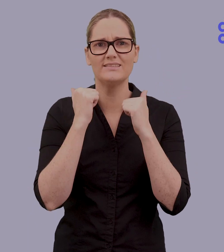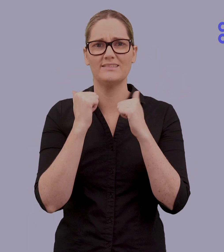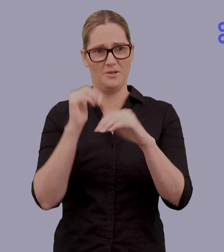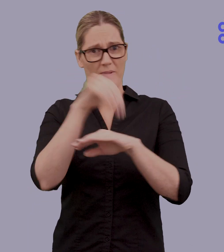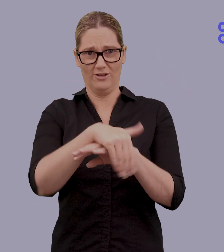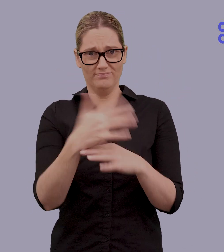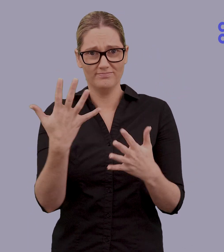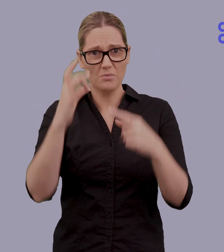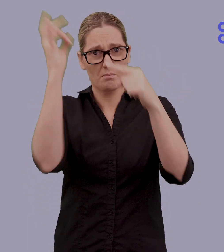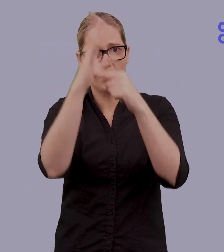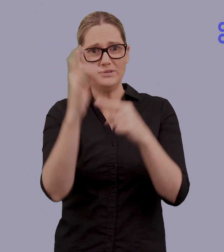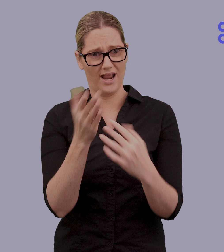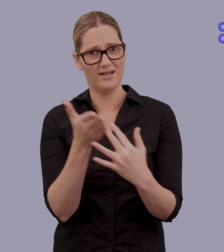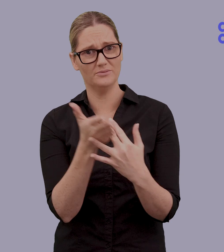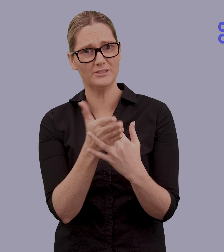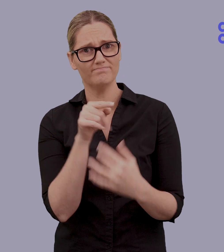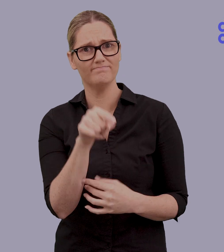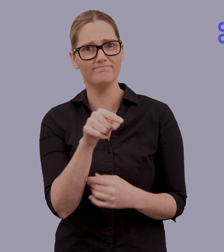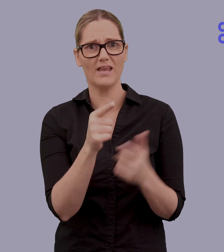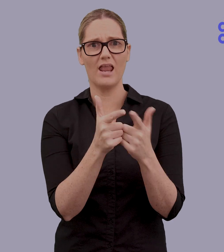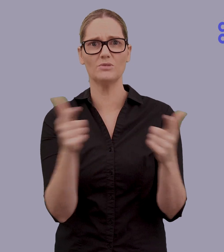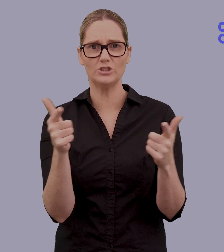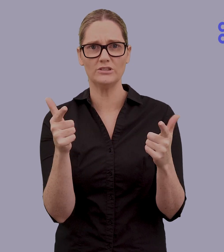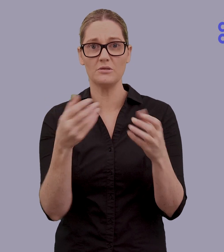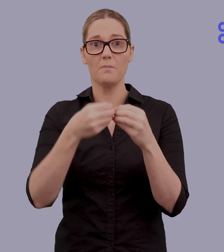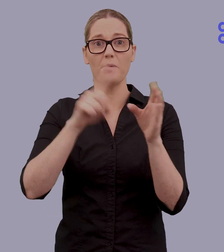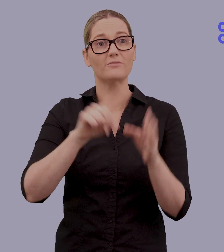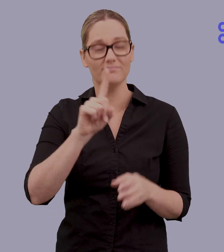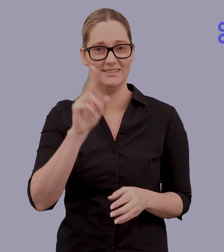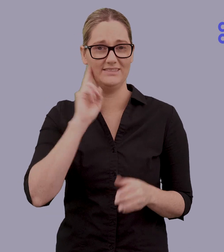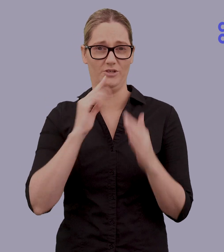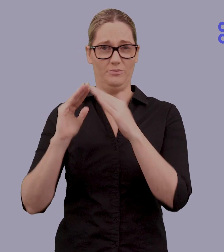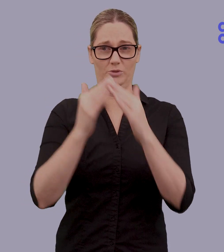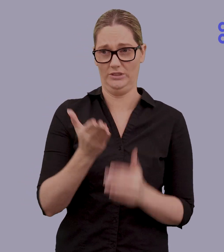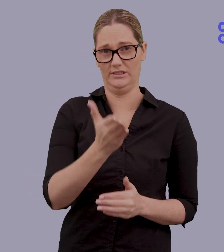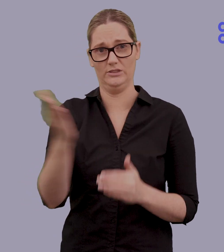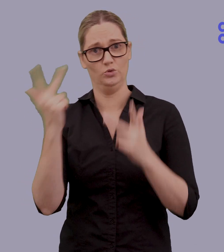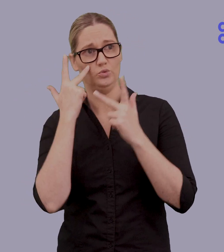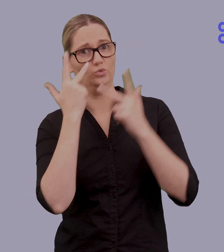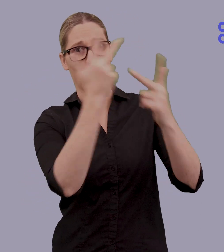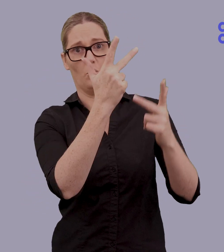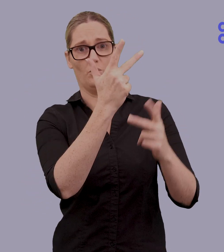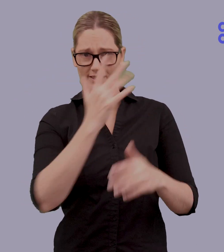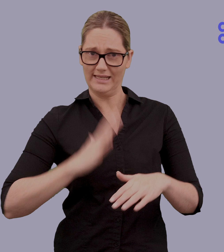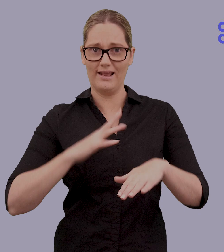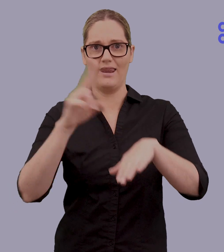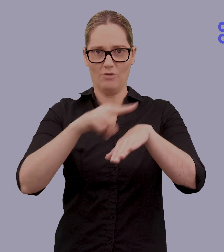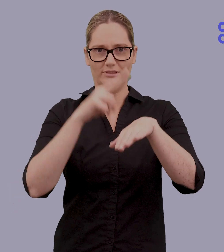critical language access needs of the Deaf community, and reinforces the need for a national Auslan strategy